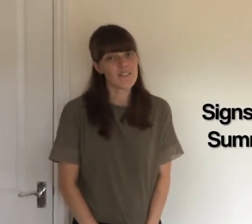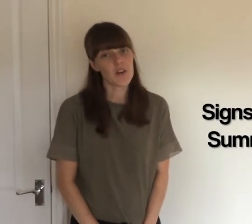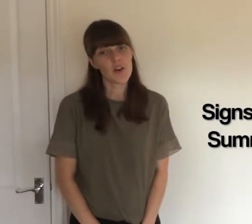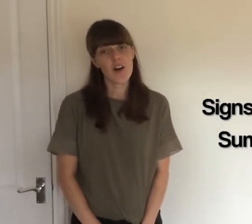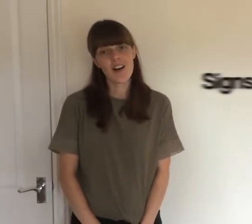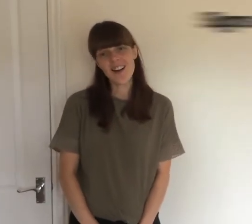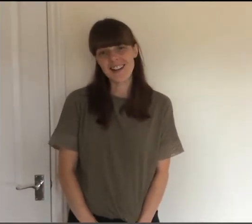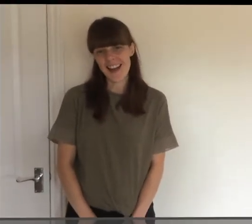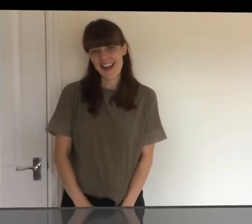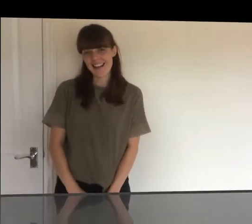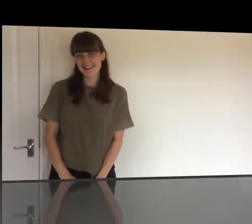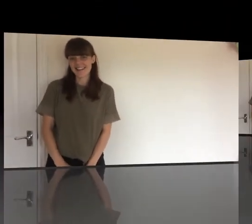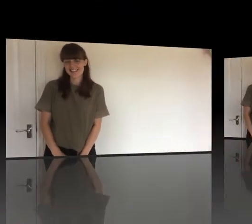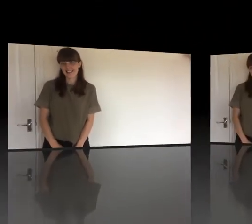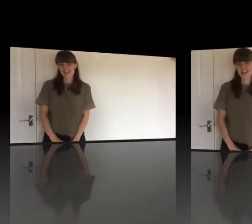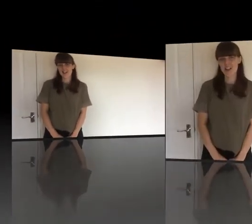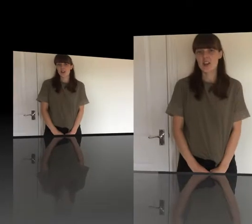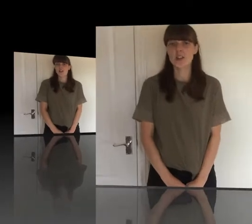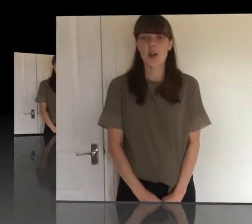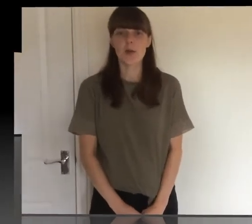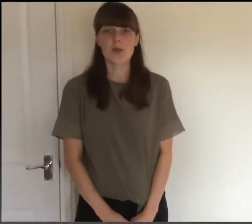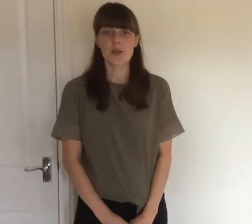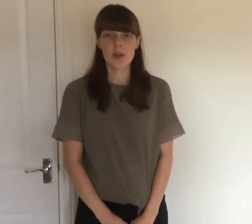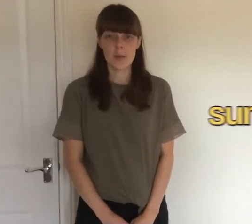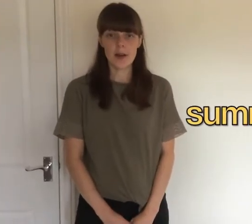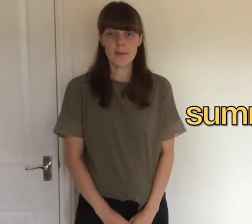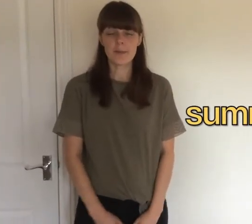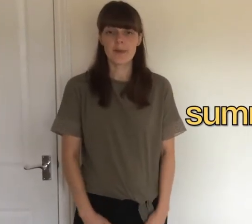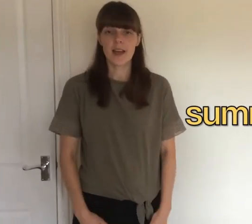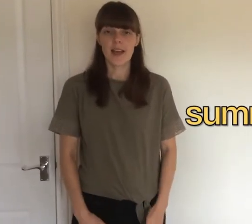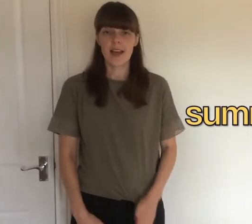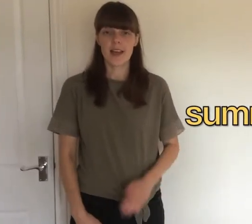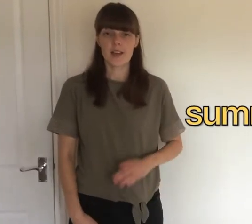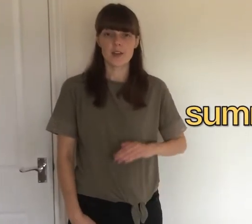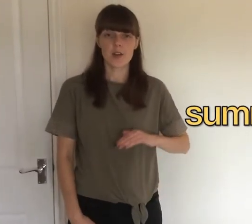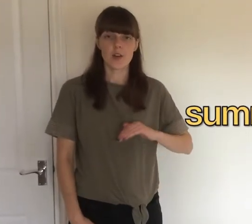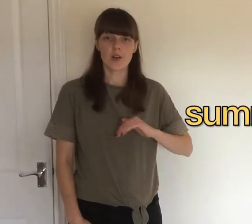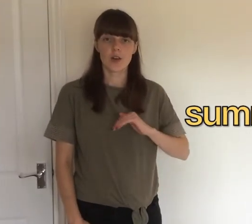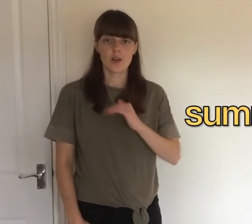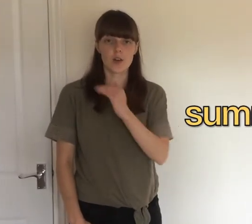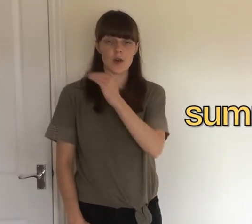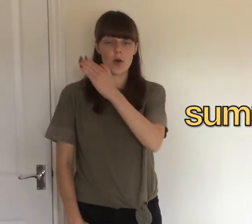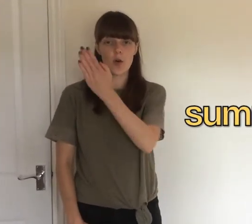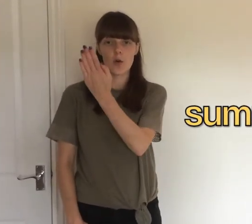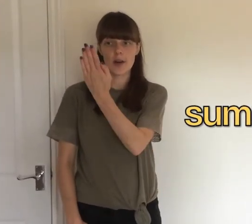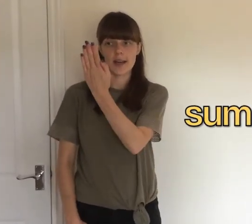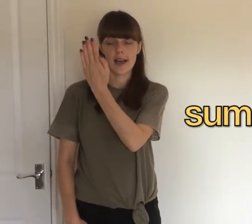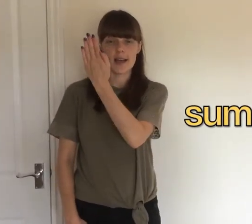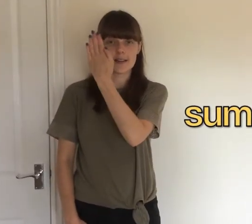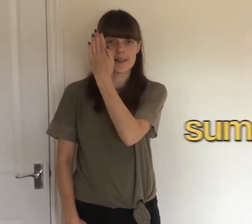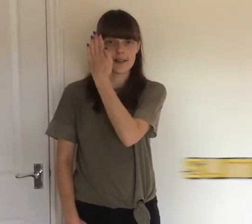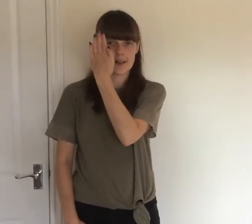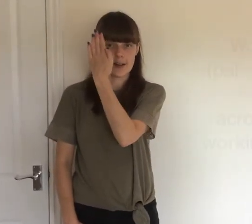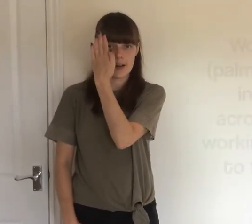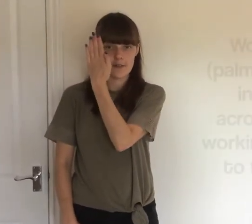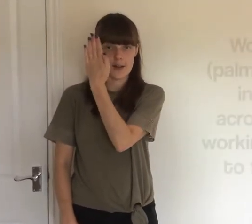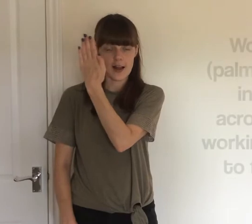for holiday. So summer is your working hand flat